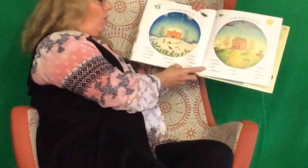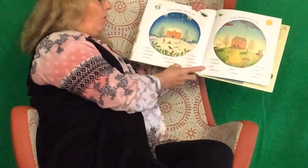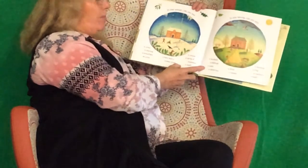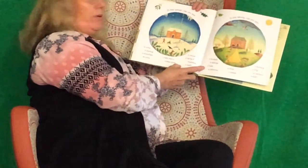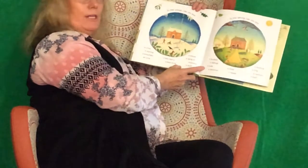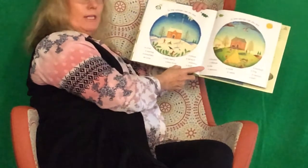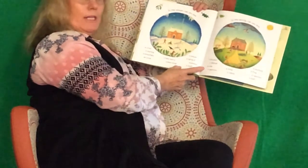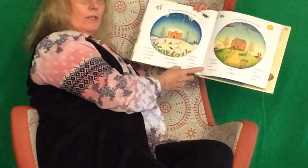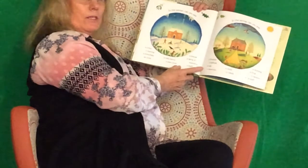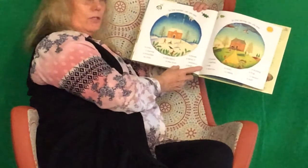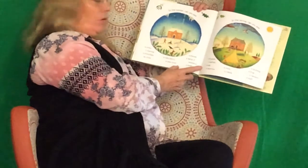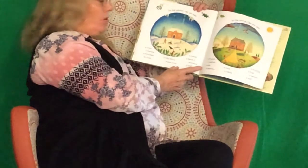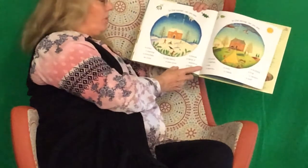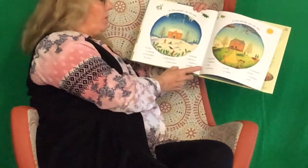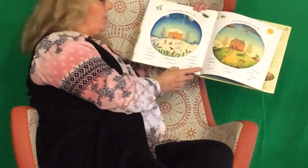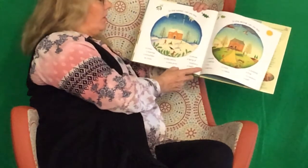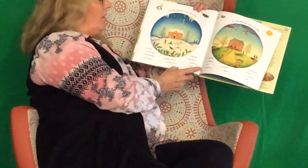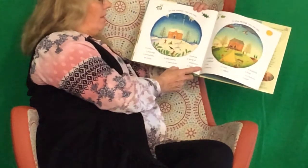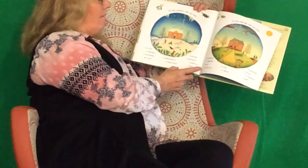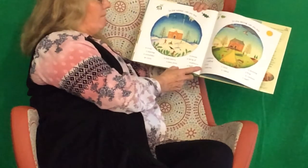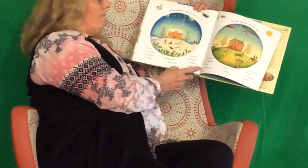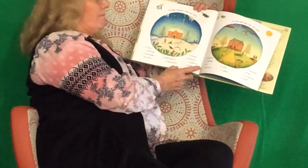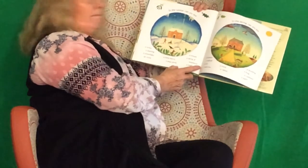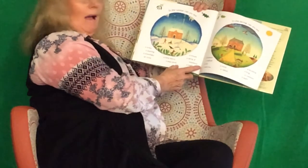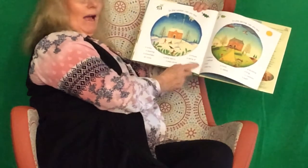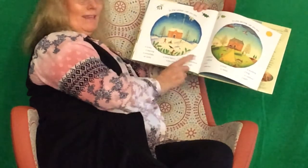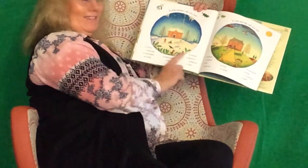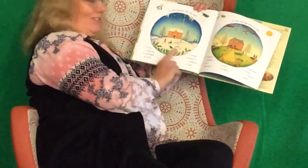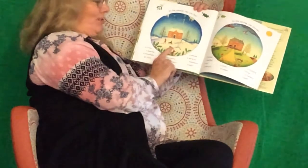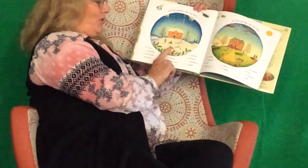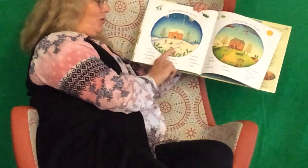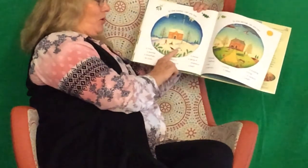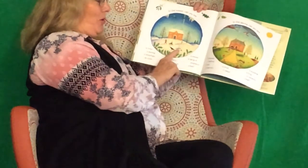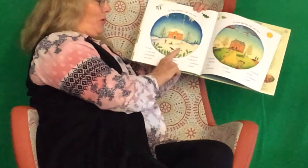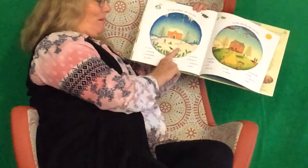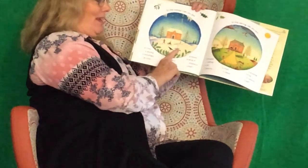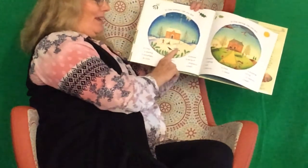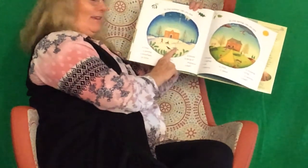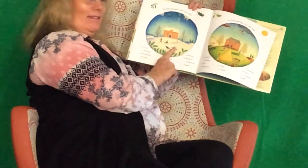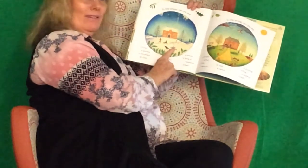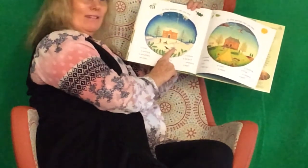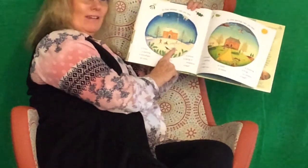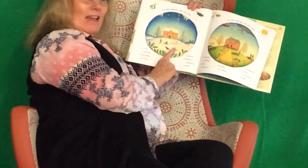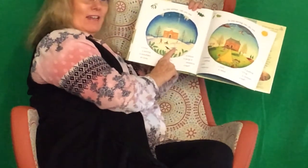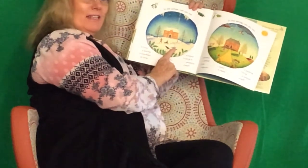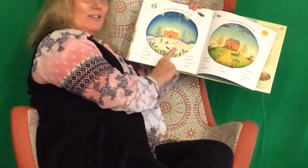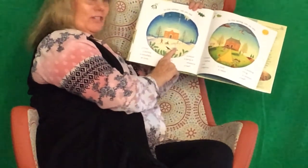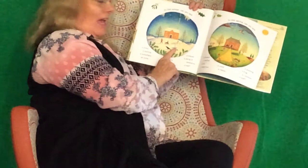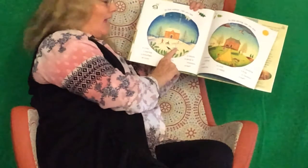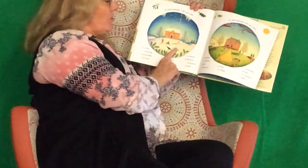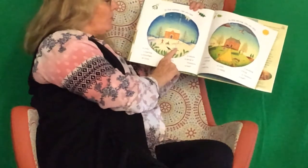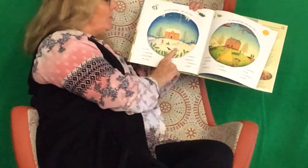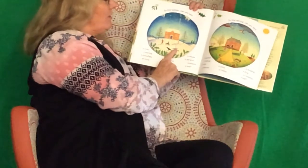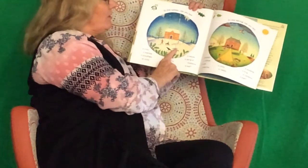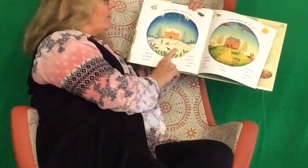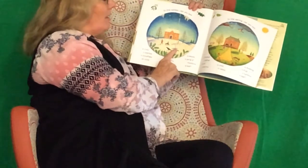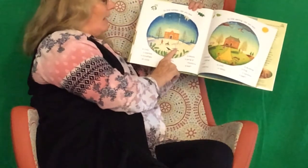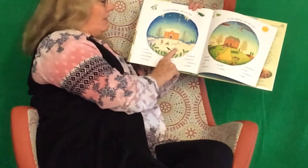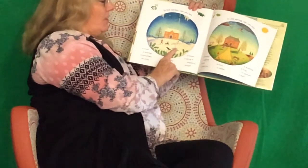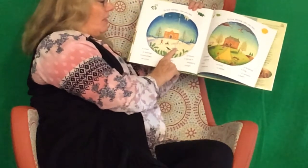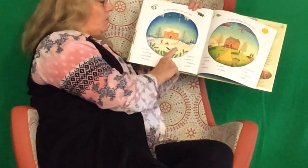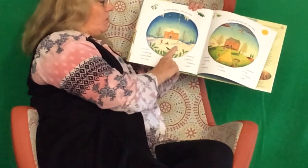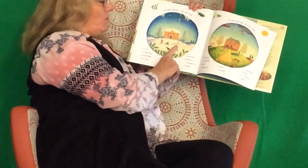A paw print. In the snow. I can see a snowman. And he's got a hat on.